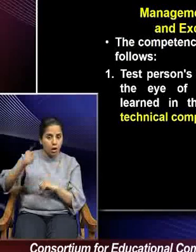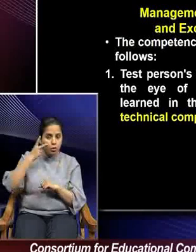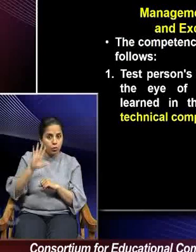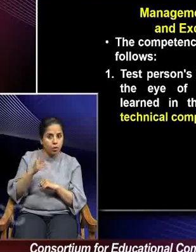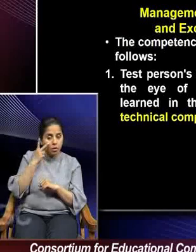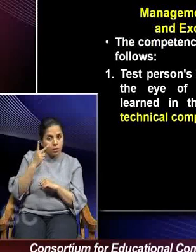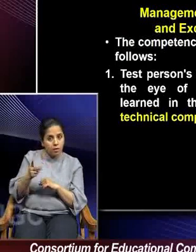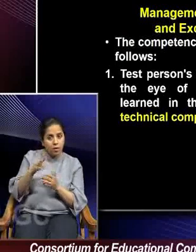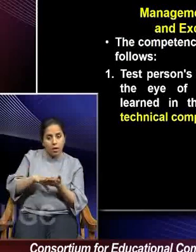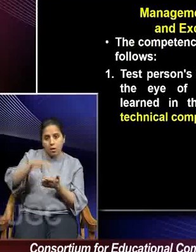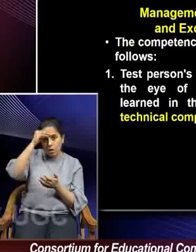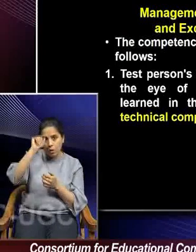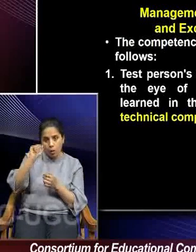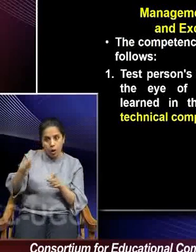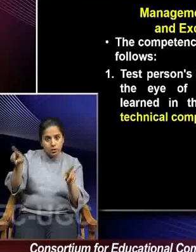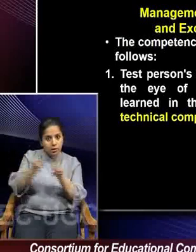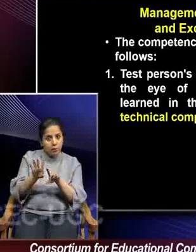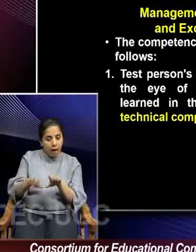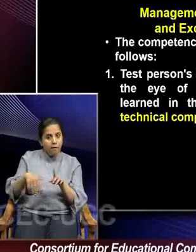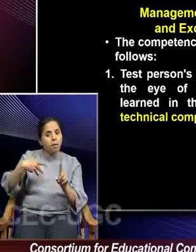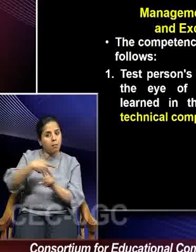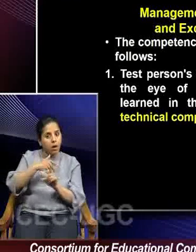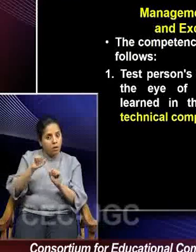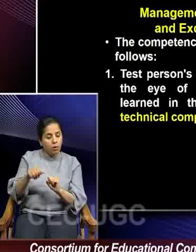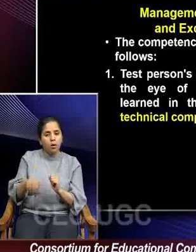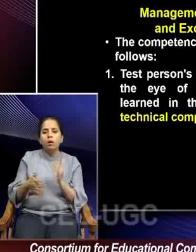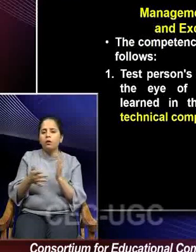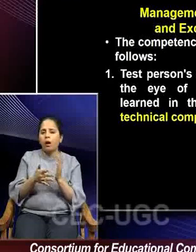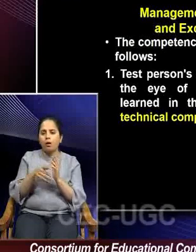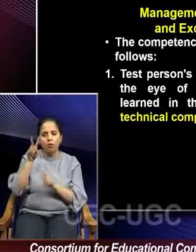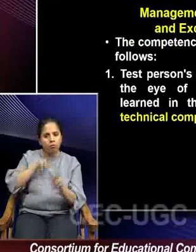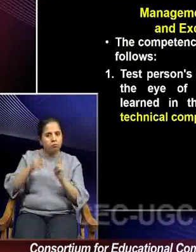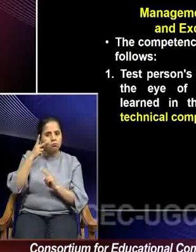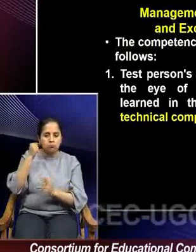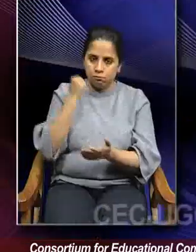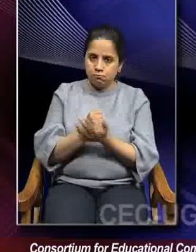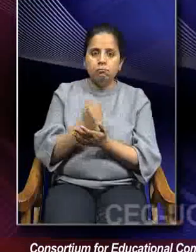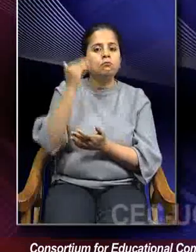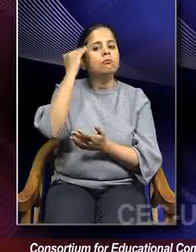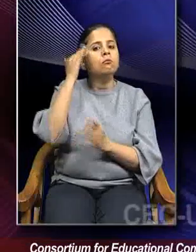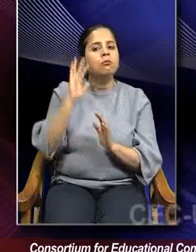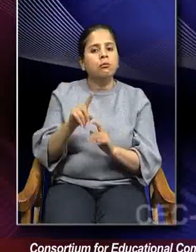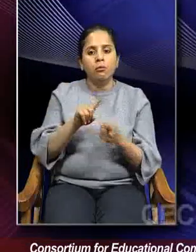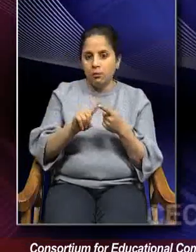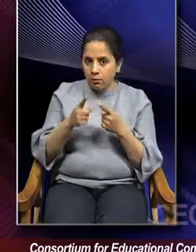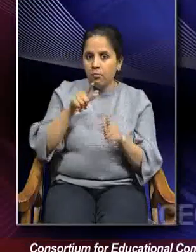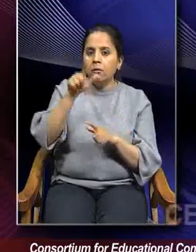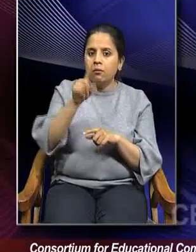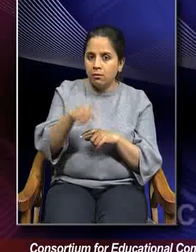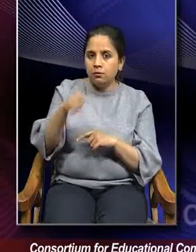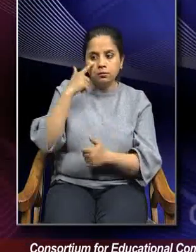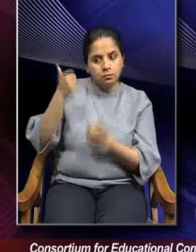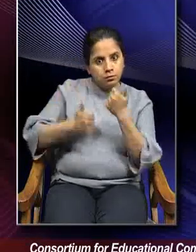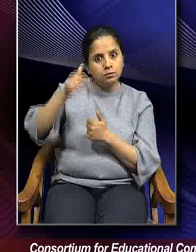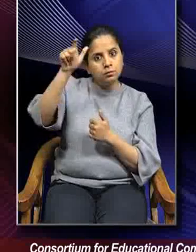learned in the same sciences. So technical competence must be tested. The first step is you need to test